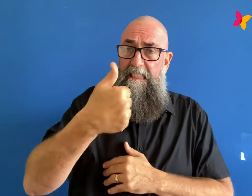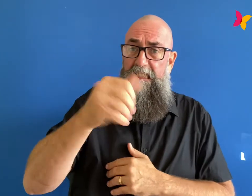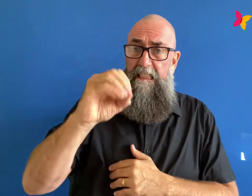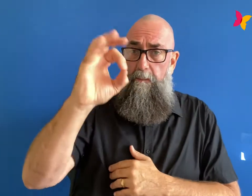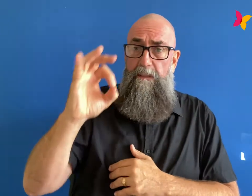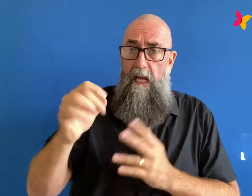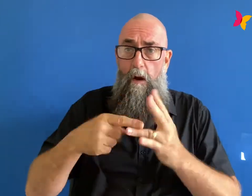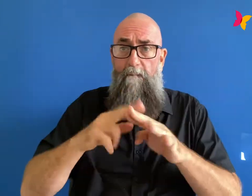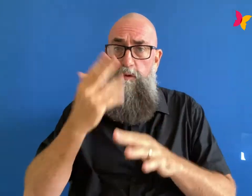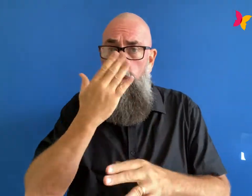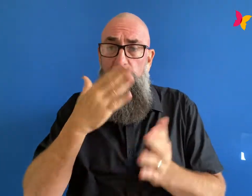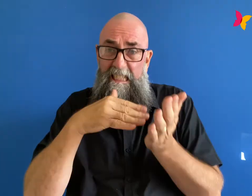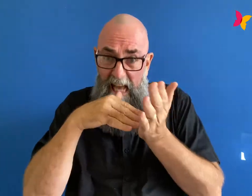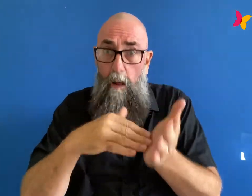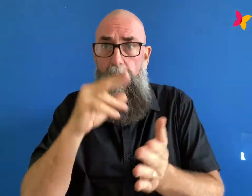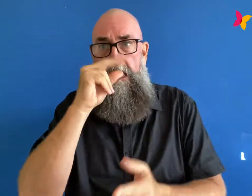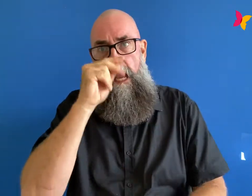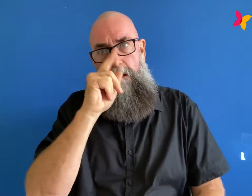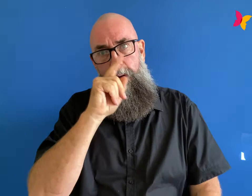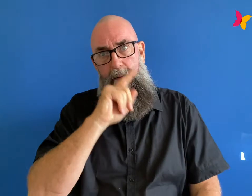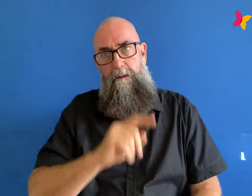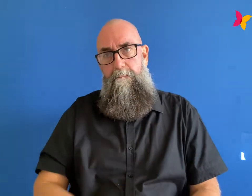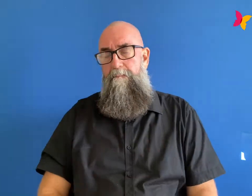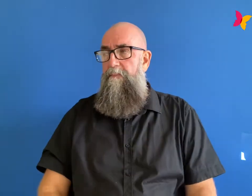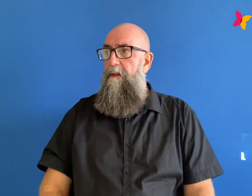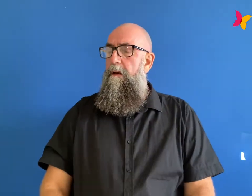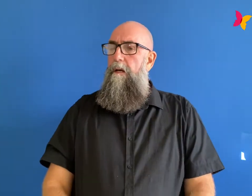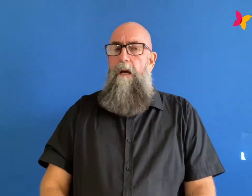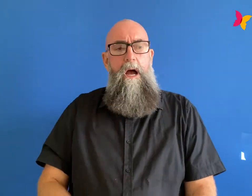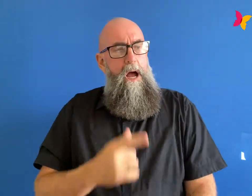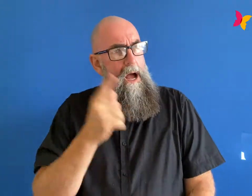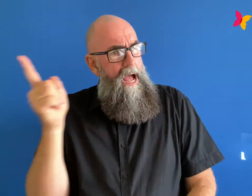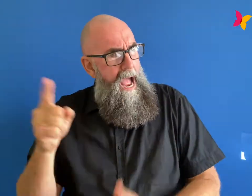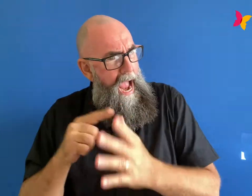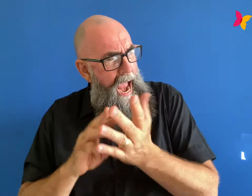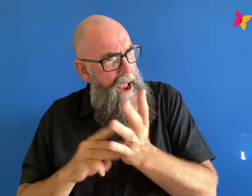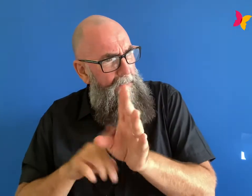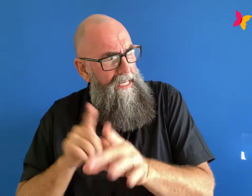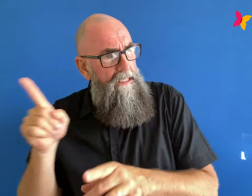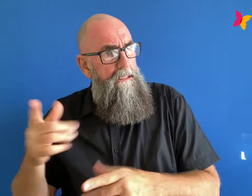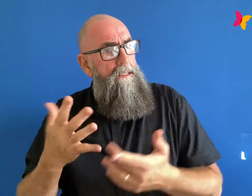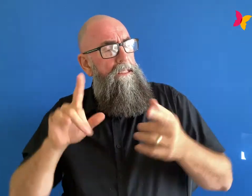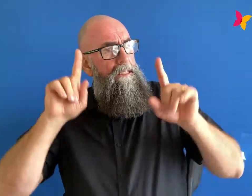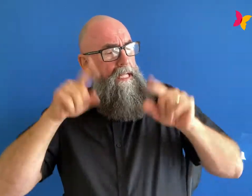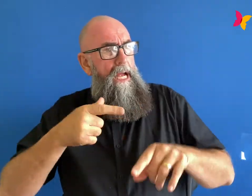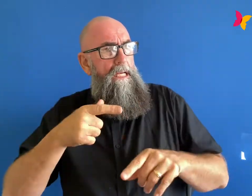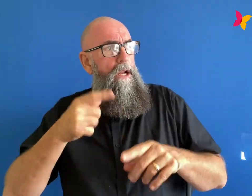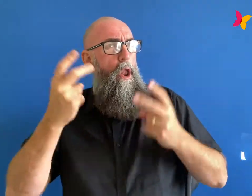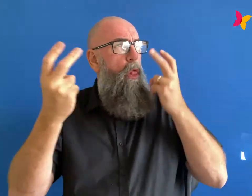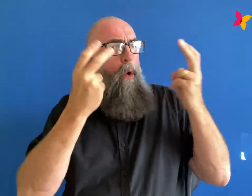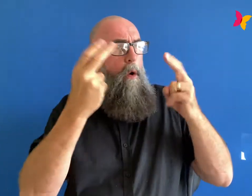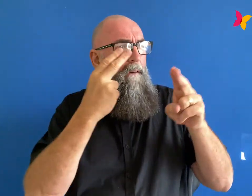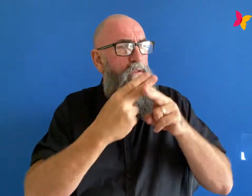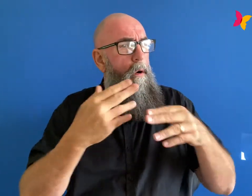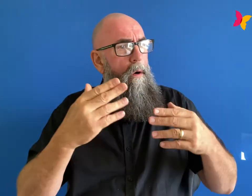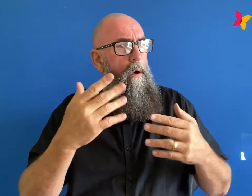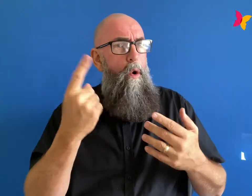things that happened with amy is that she ended up taking a while to find the right fit with a mental health professional is is that quite a common thing for people very